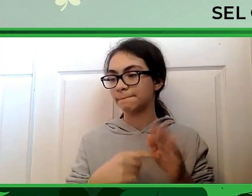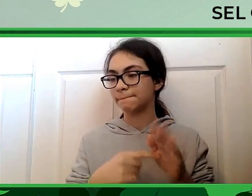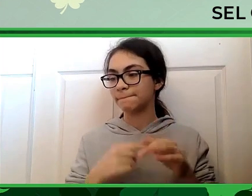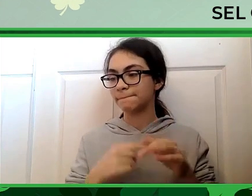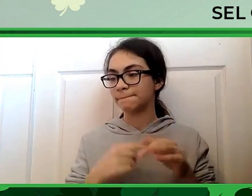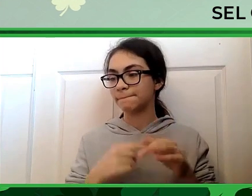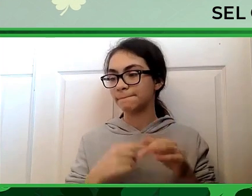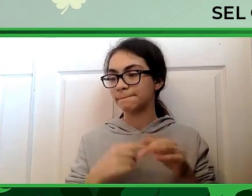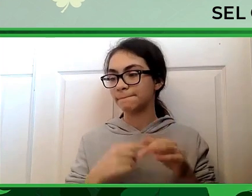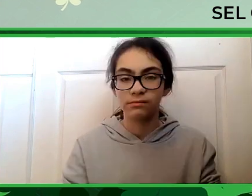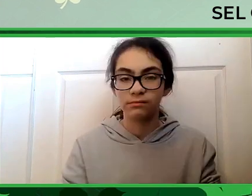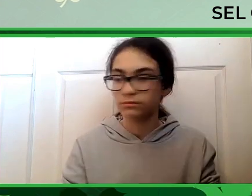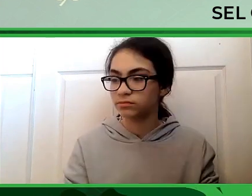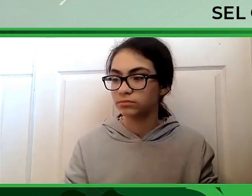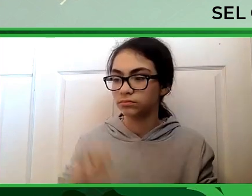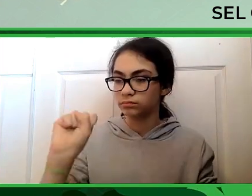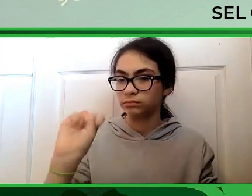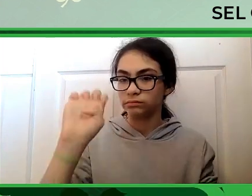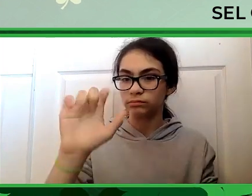S-E-L Check.